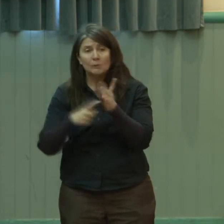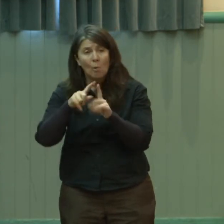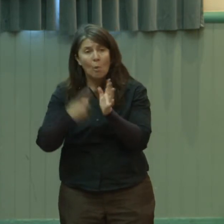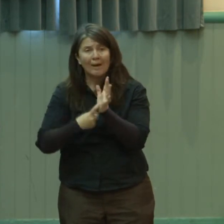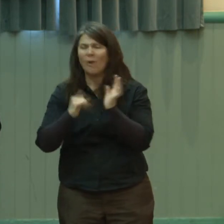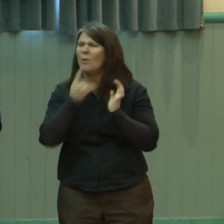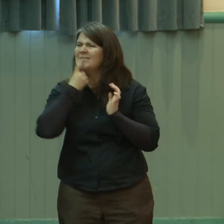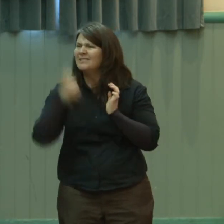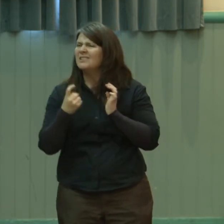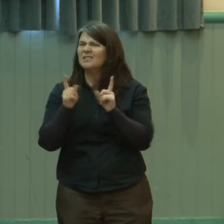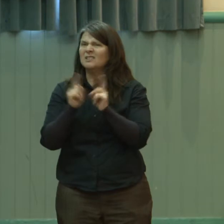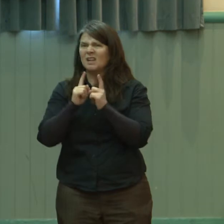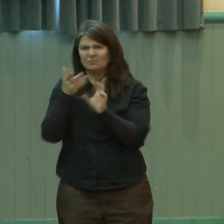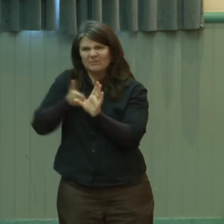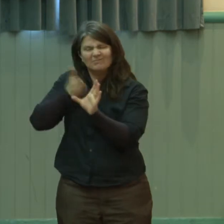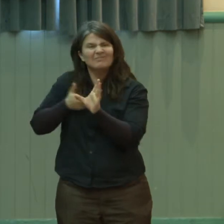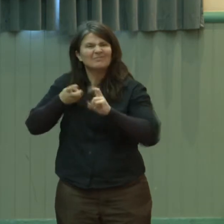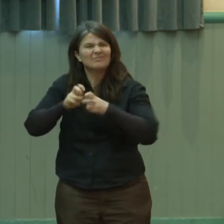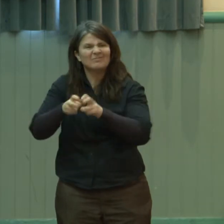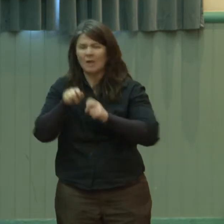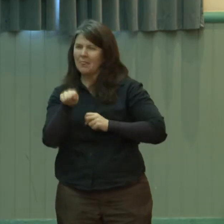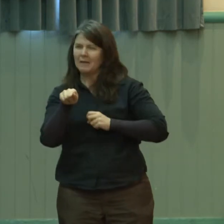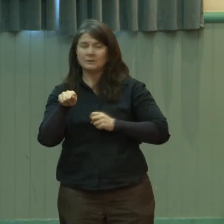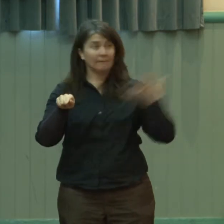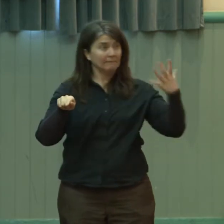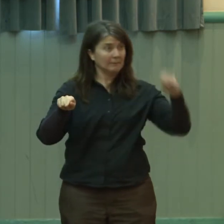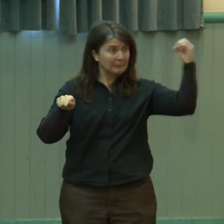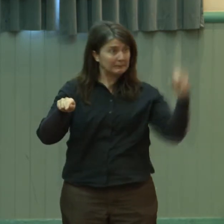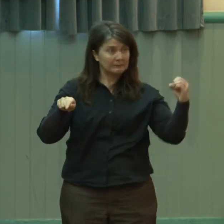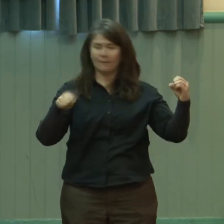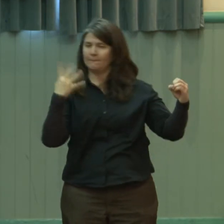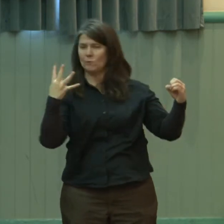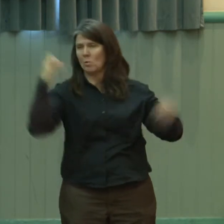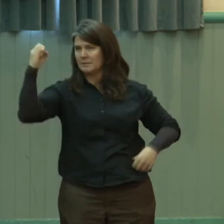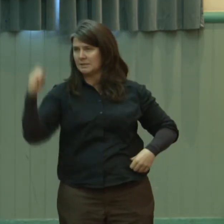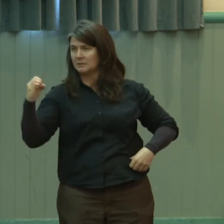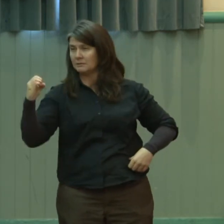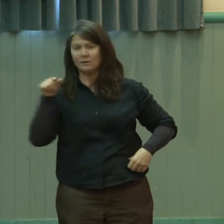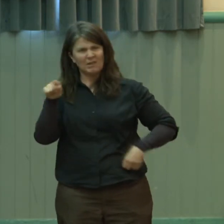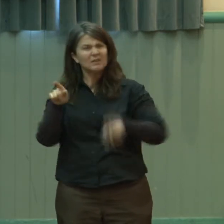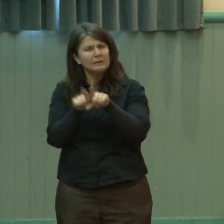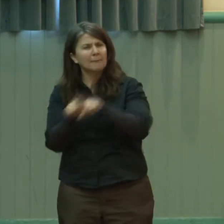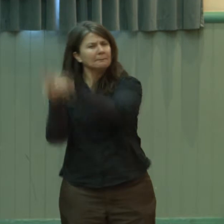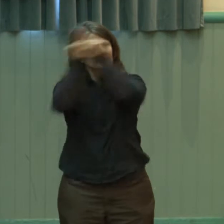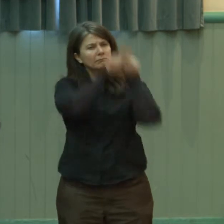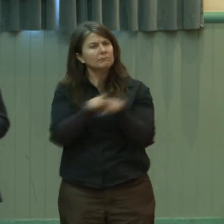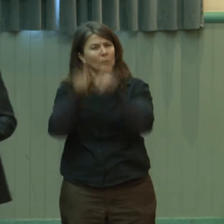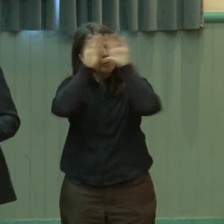4%. And that does seem to be the case across the world, although I suspect it's much higher